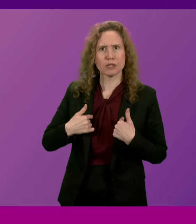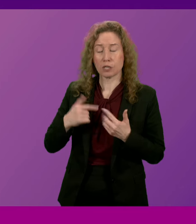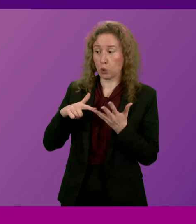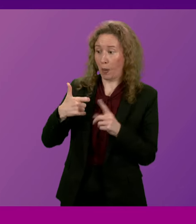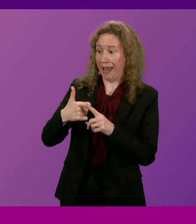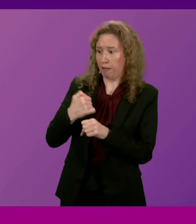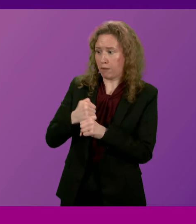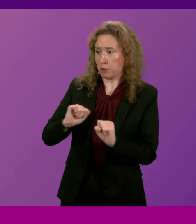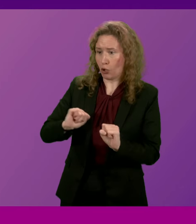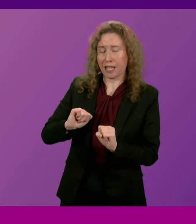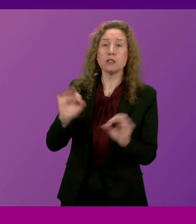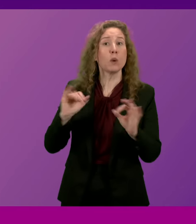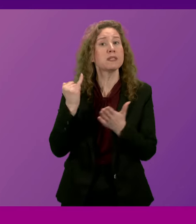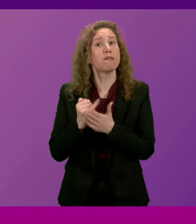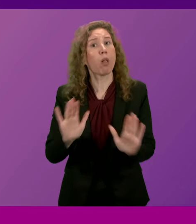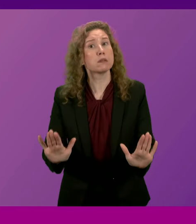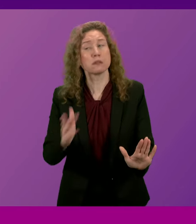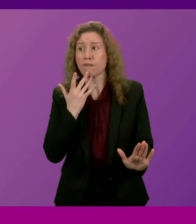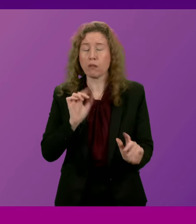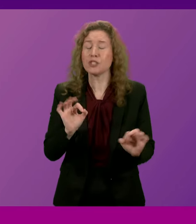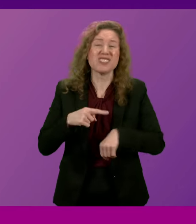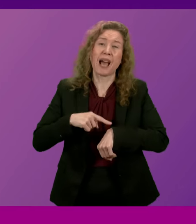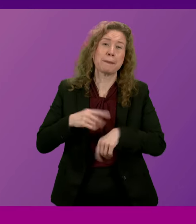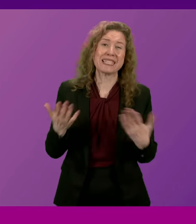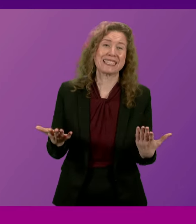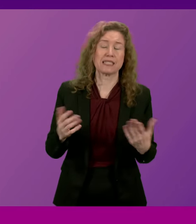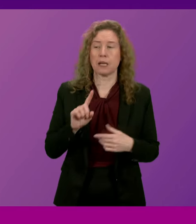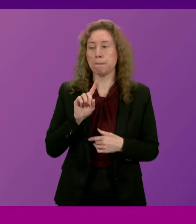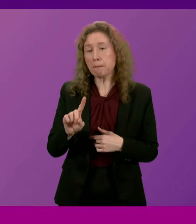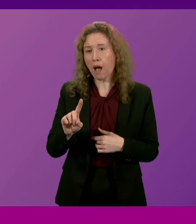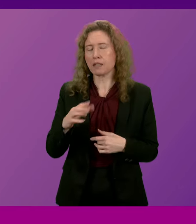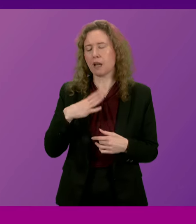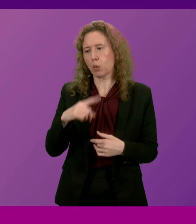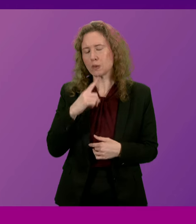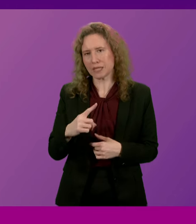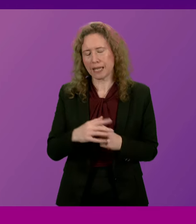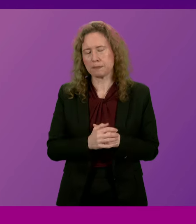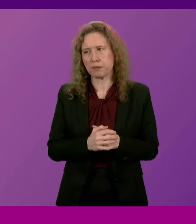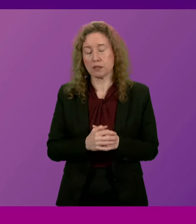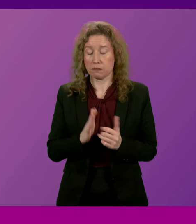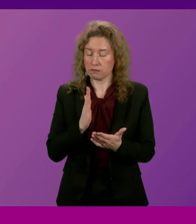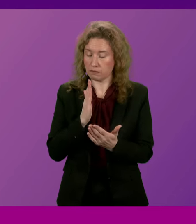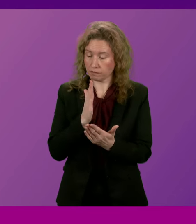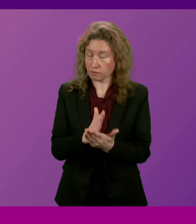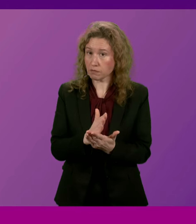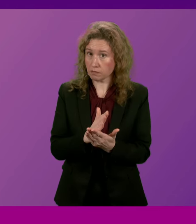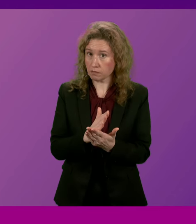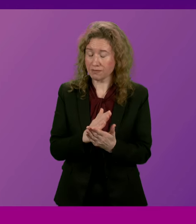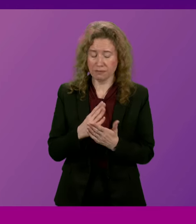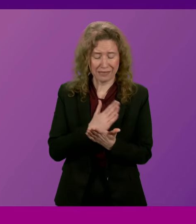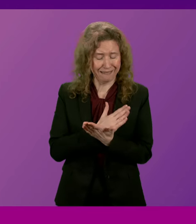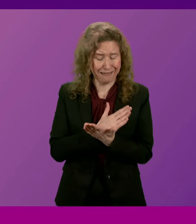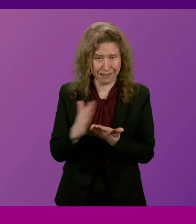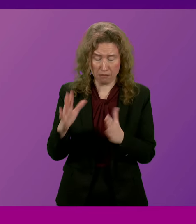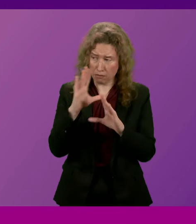Government. Now that's nobody's fault, that's just timing. But the one thing I want to see absolutely crystal